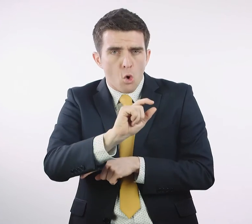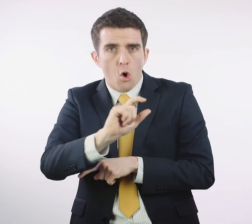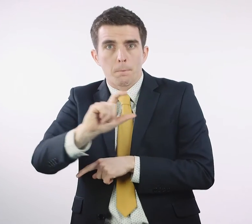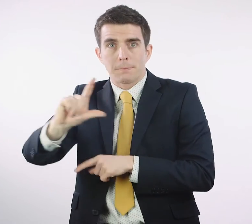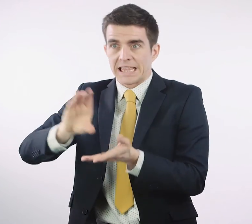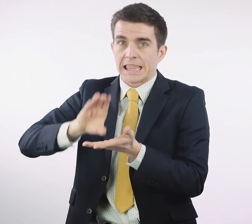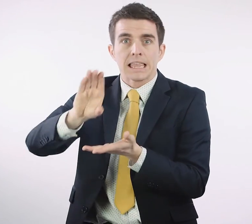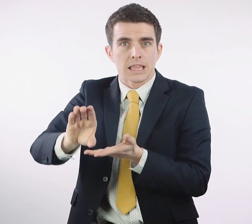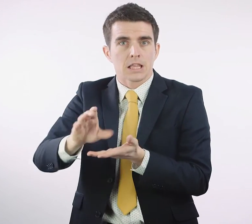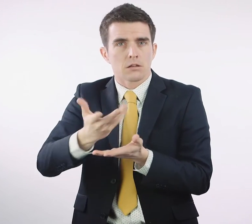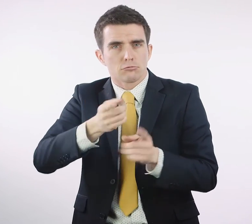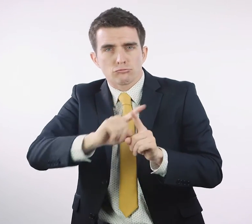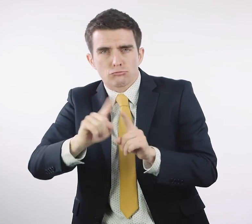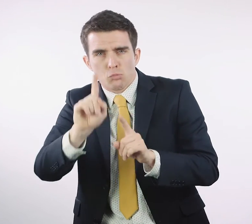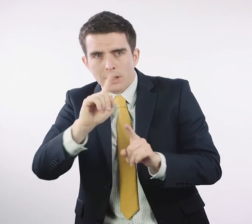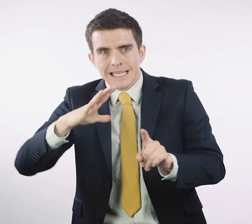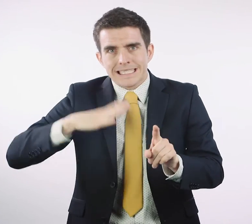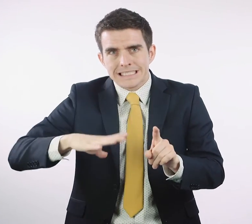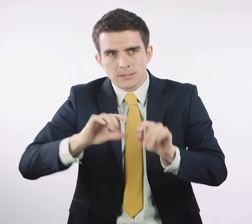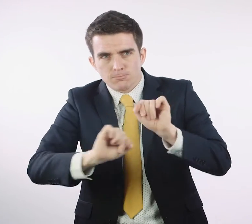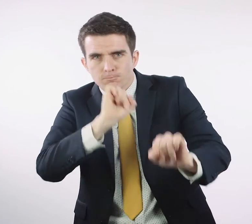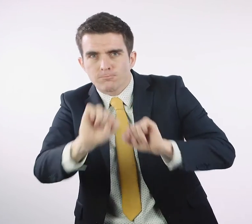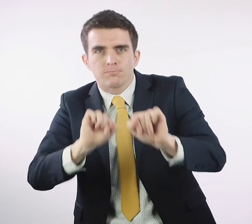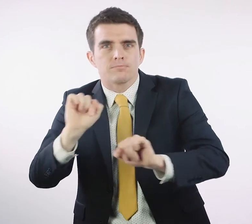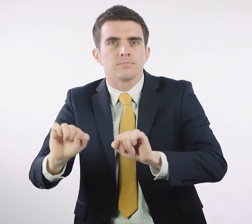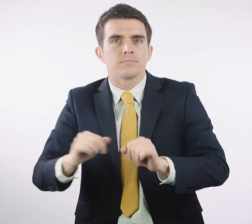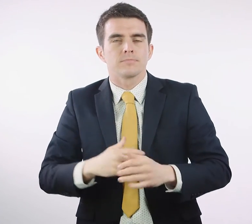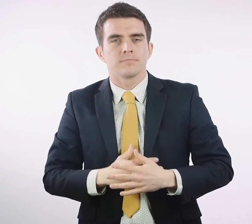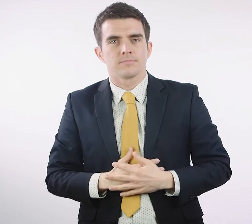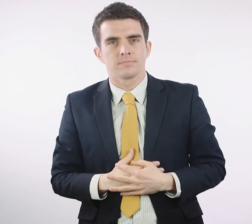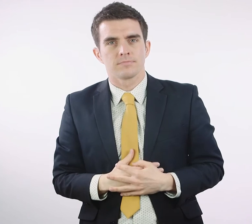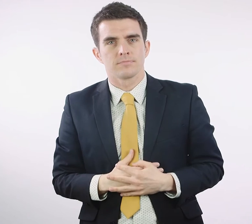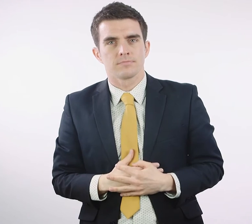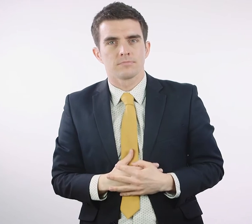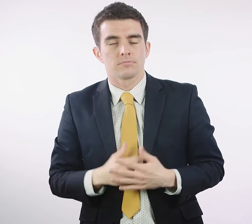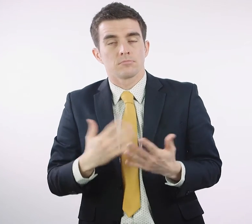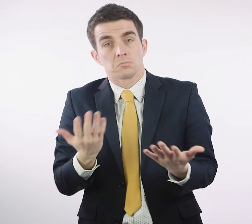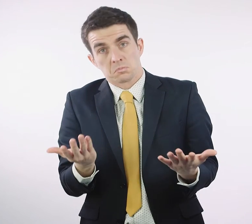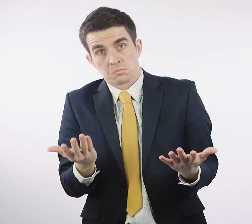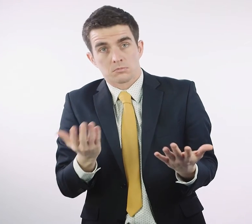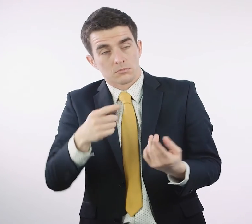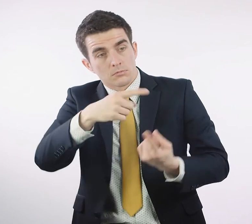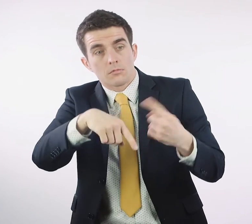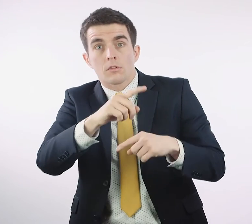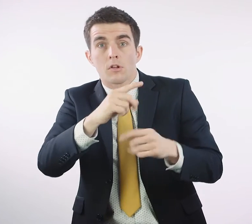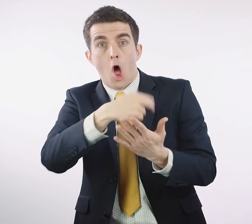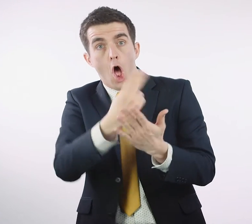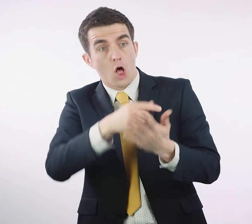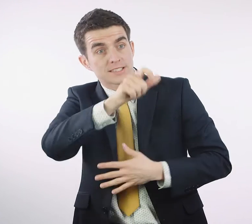artists and arts organisations. For instance, we help artists with the costs of equipment and travel. We